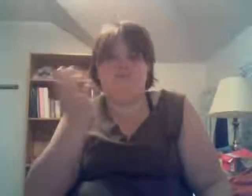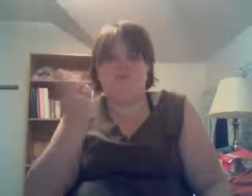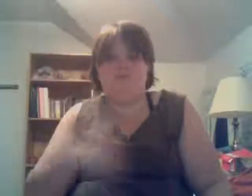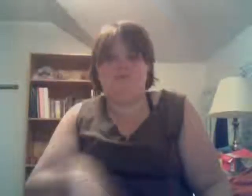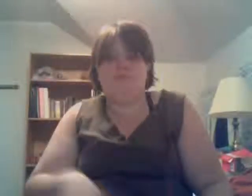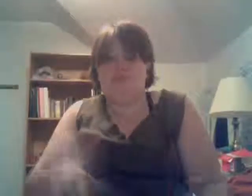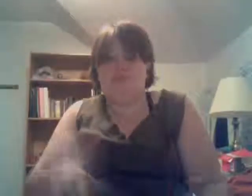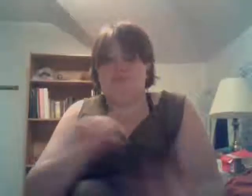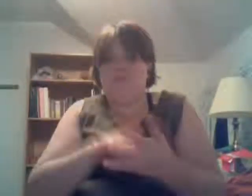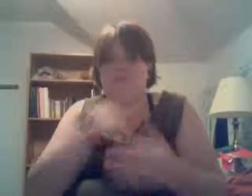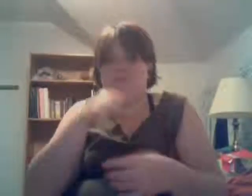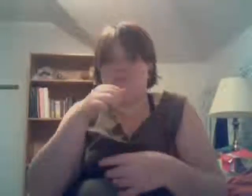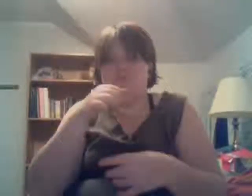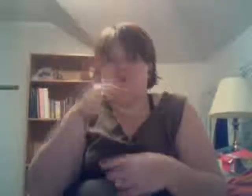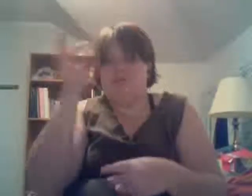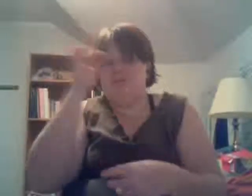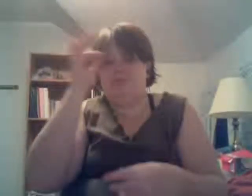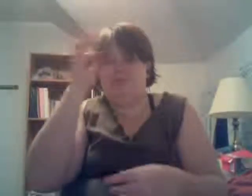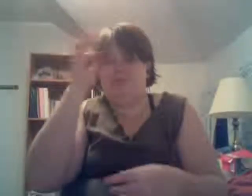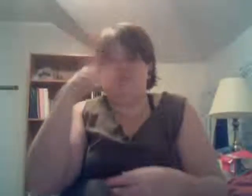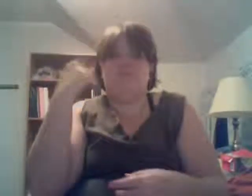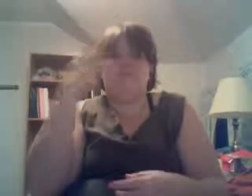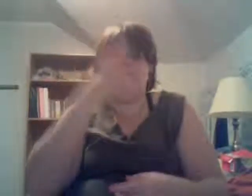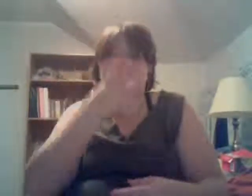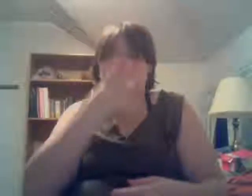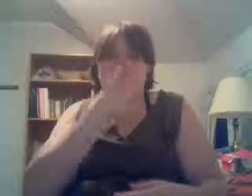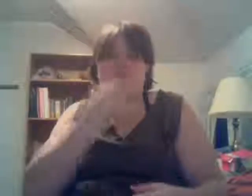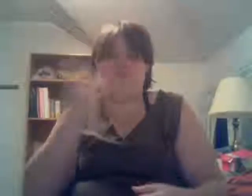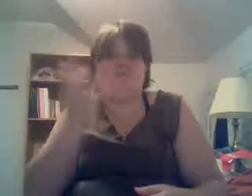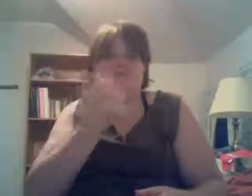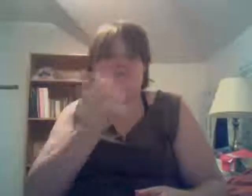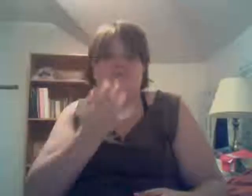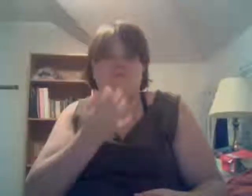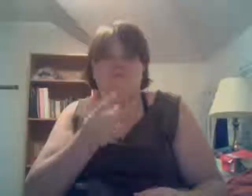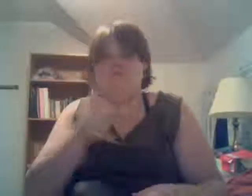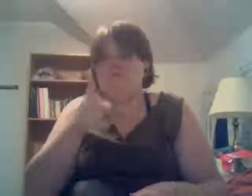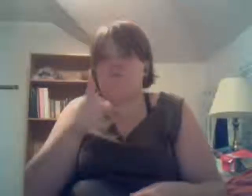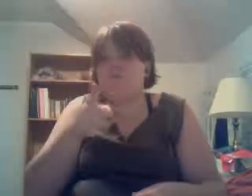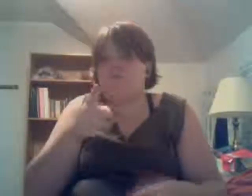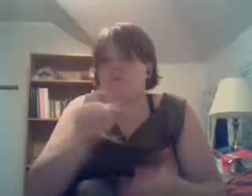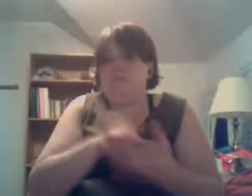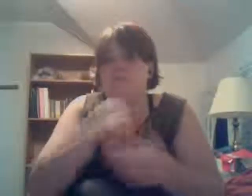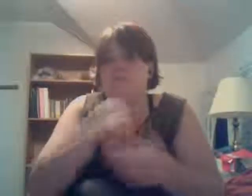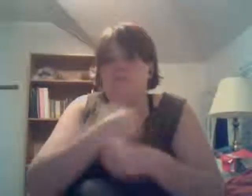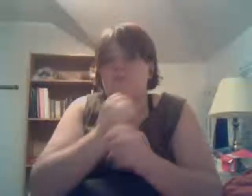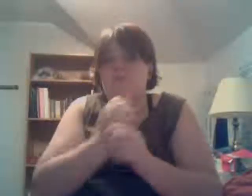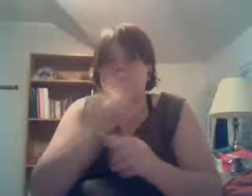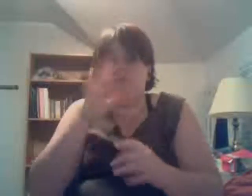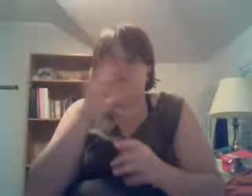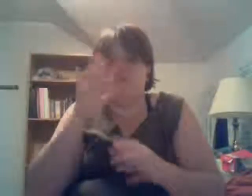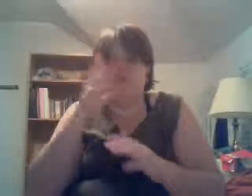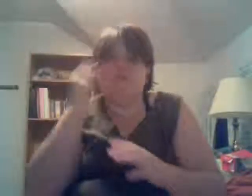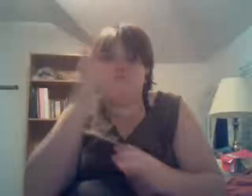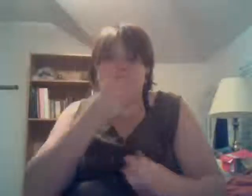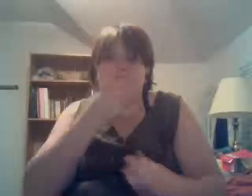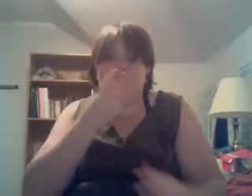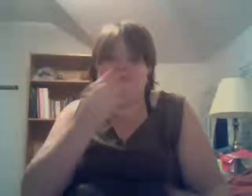Oh-oh You don't know you're beautiful Oh-oh That's what makes you beautiful